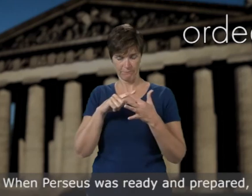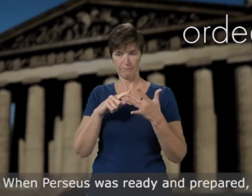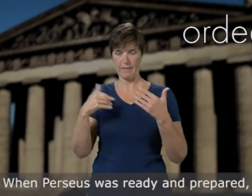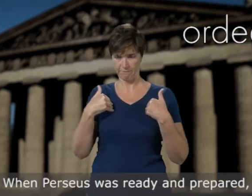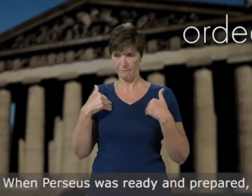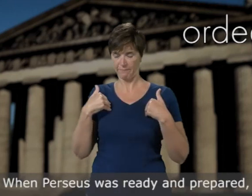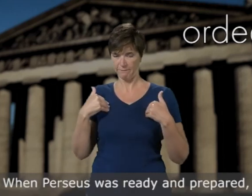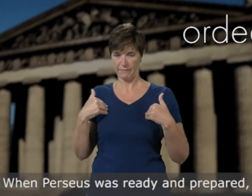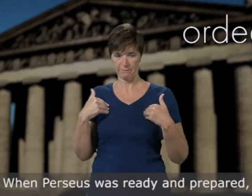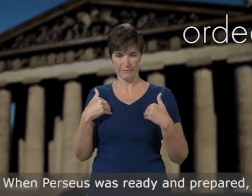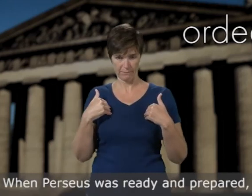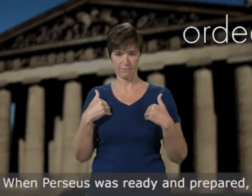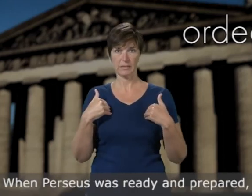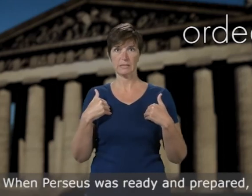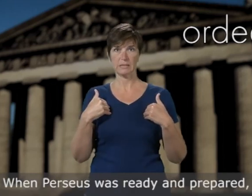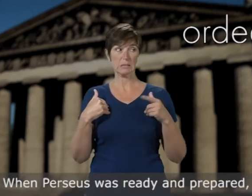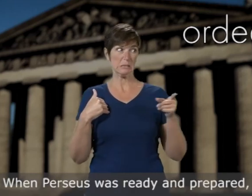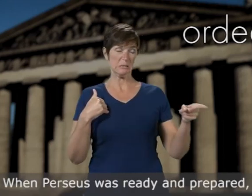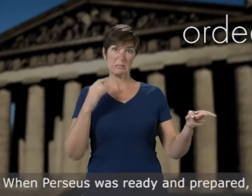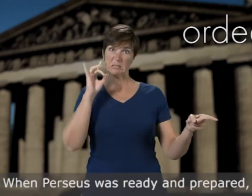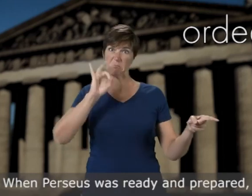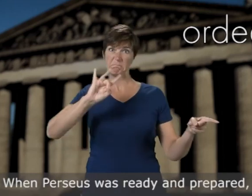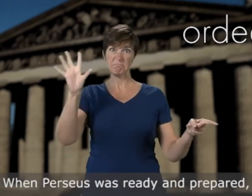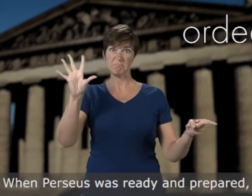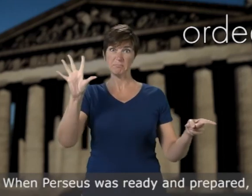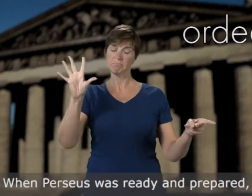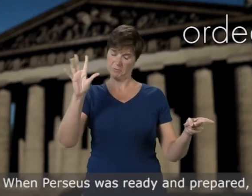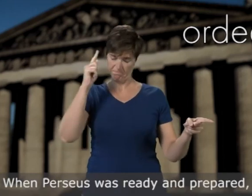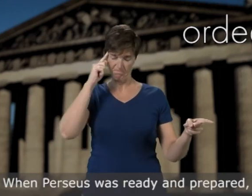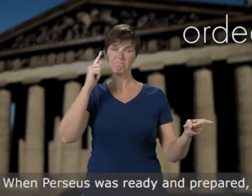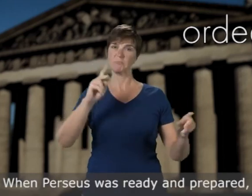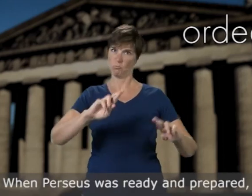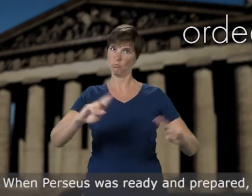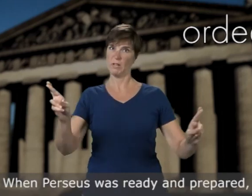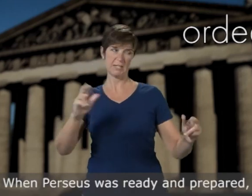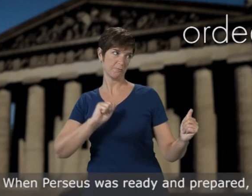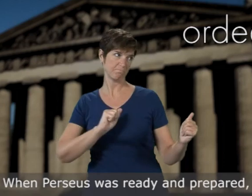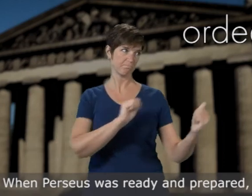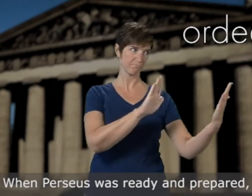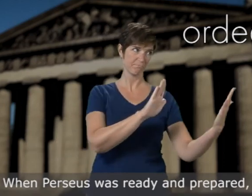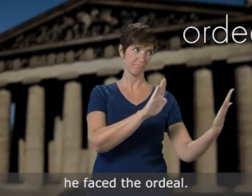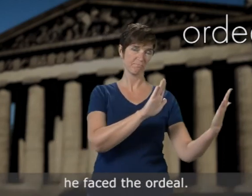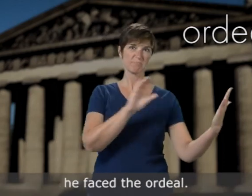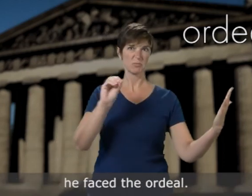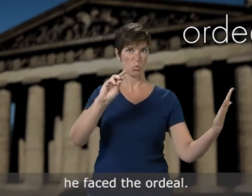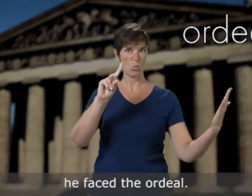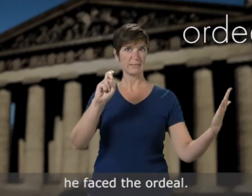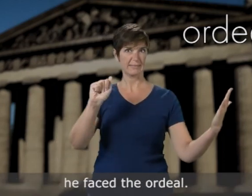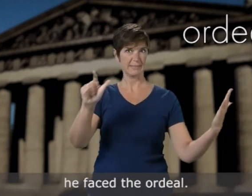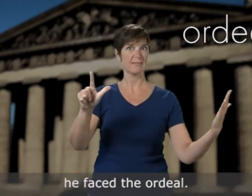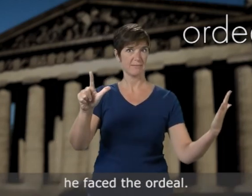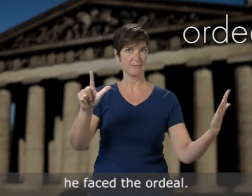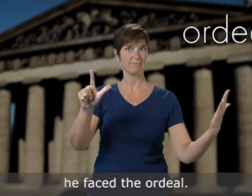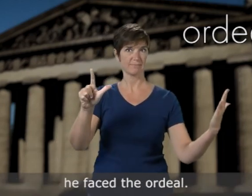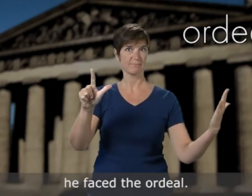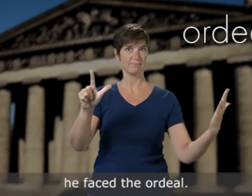when Perseus was ready and prepared he faced the ordeal story was was wonderful and